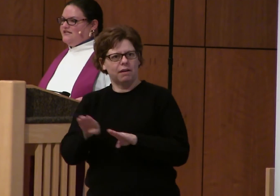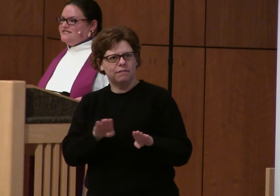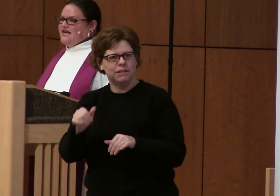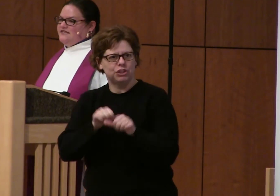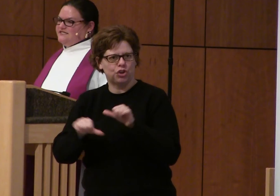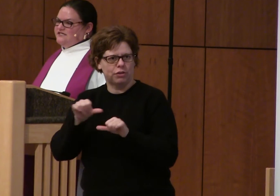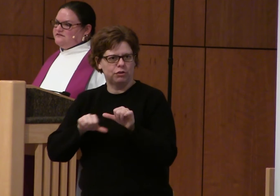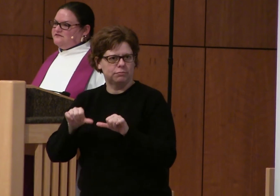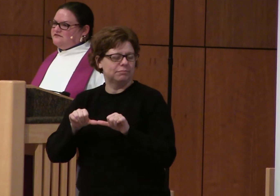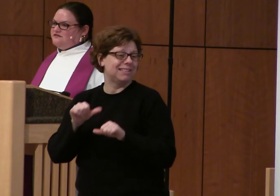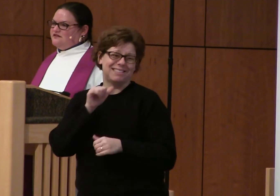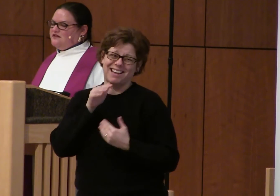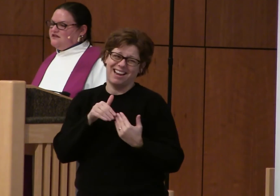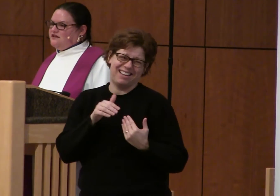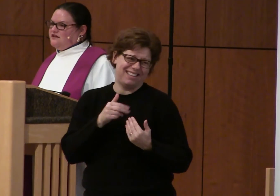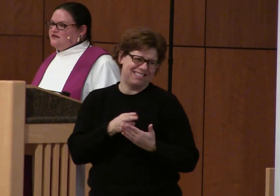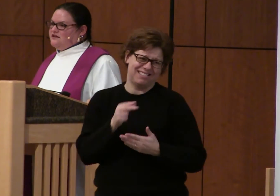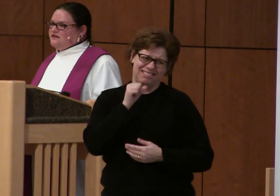And it's not easy.